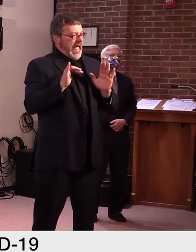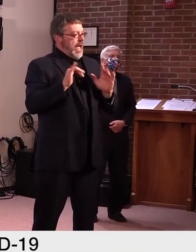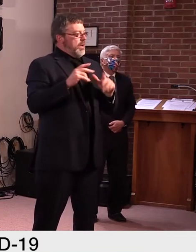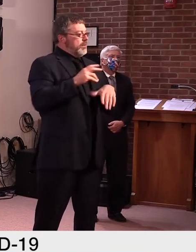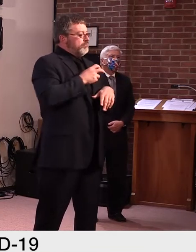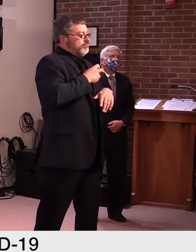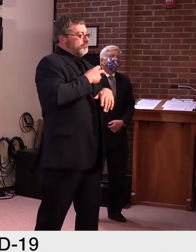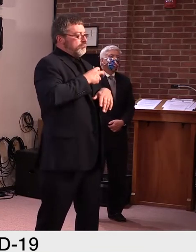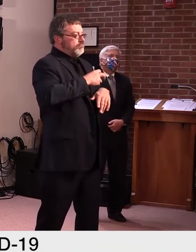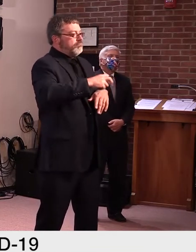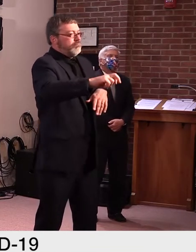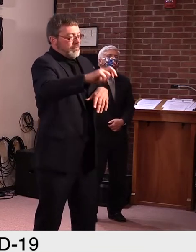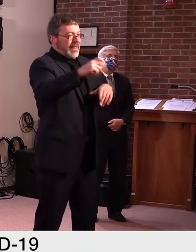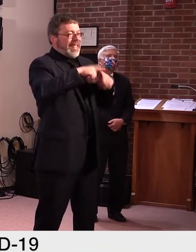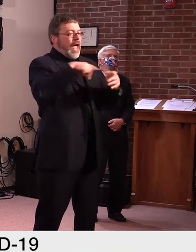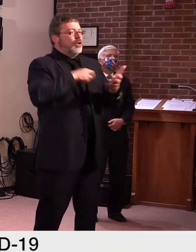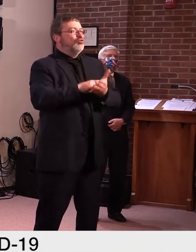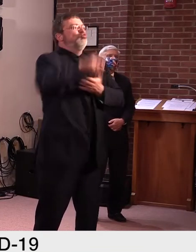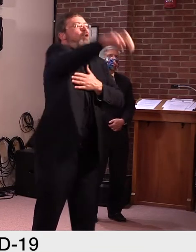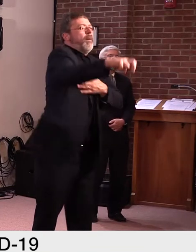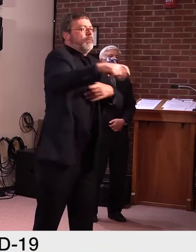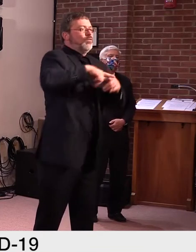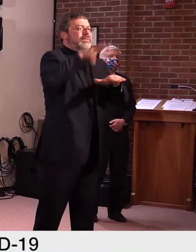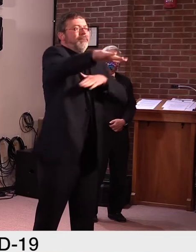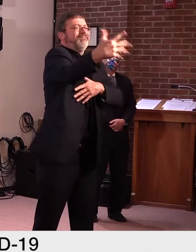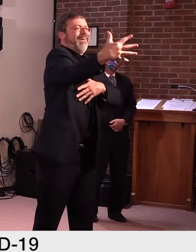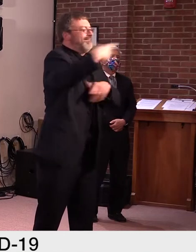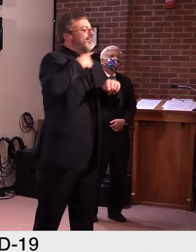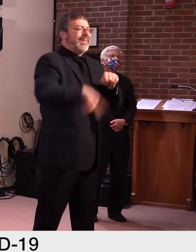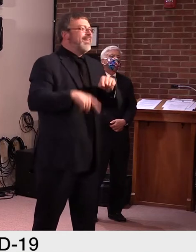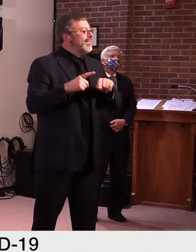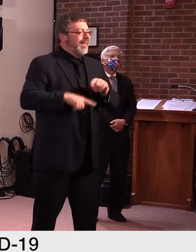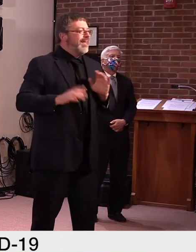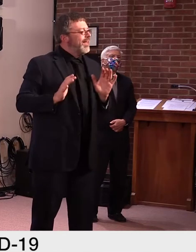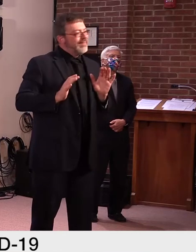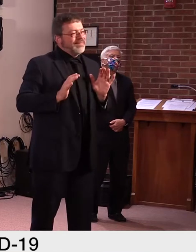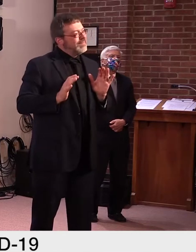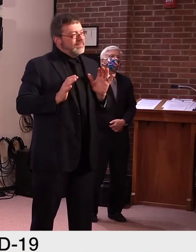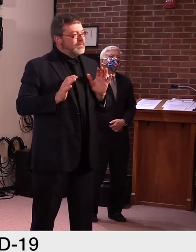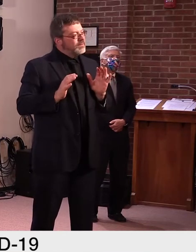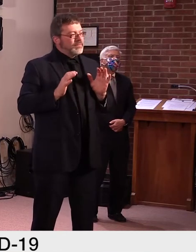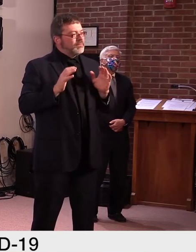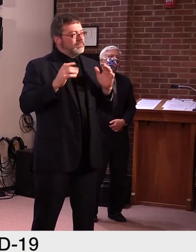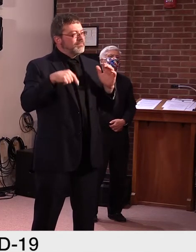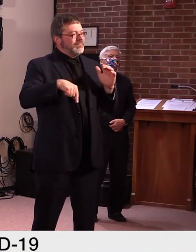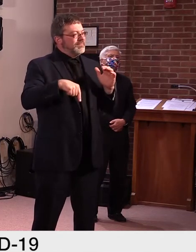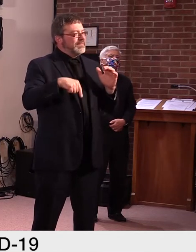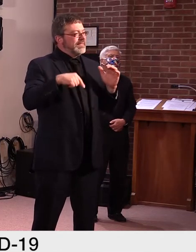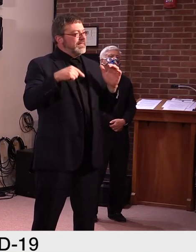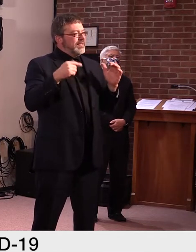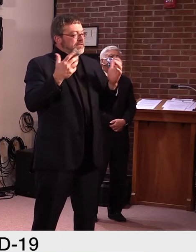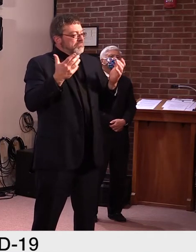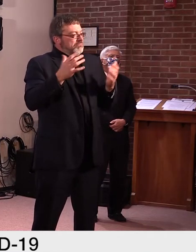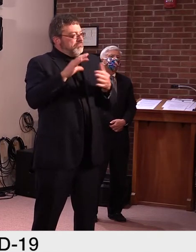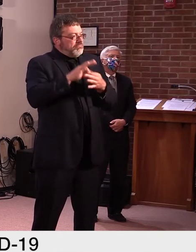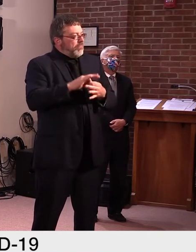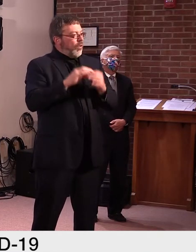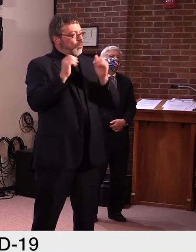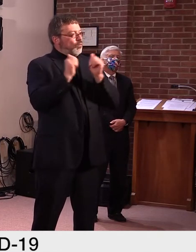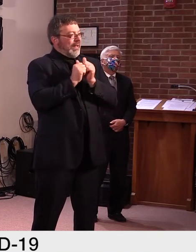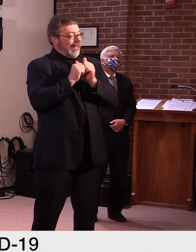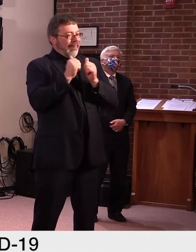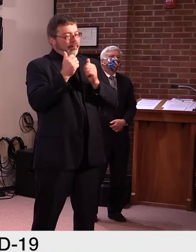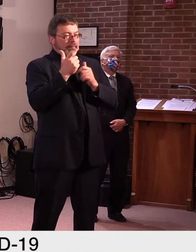uh, has implications for school operations as much as athletics. So there's some aspects, particularly around, uh, using caps or using